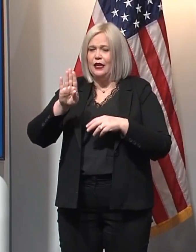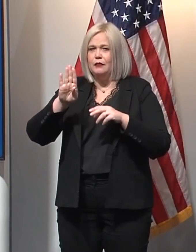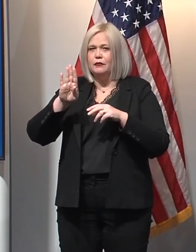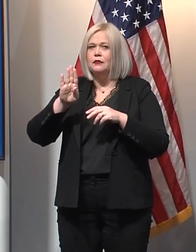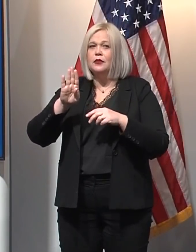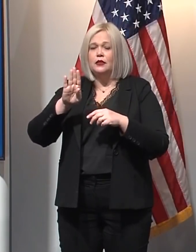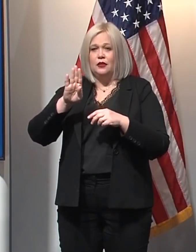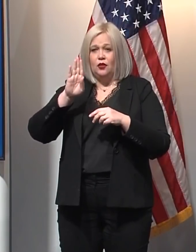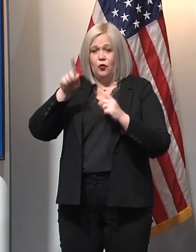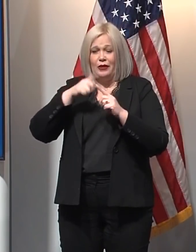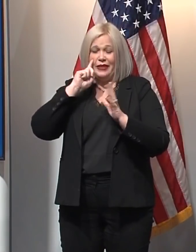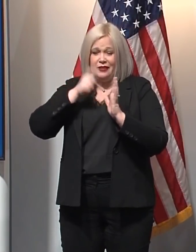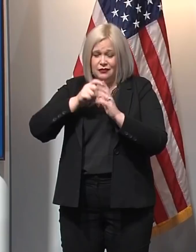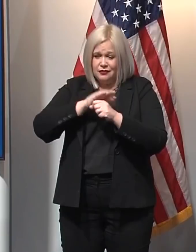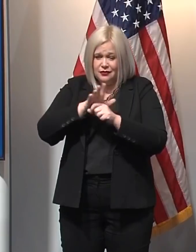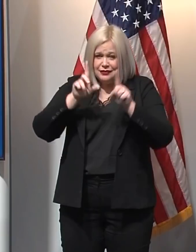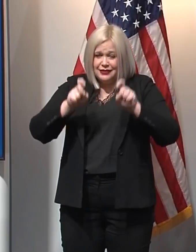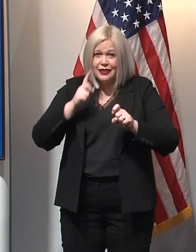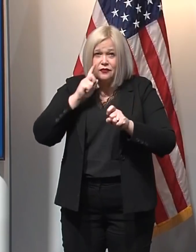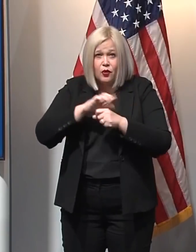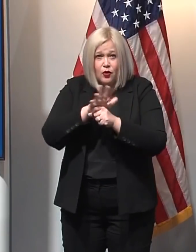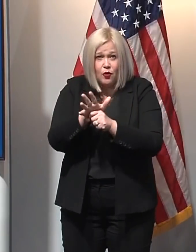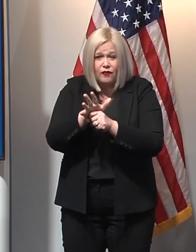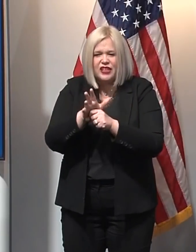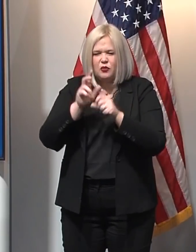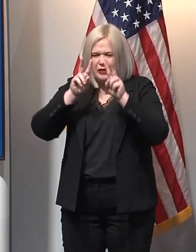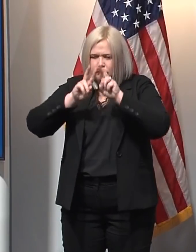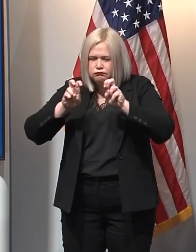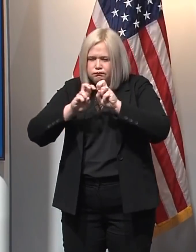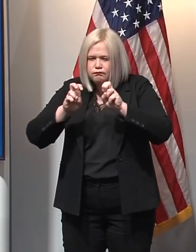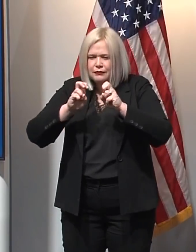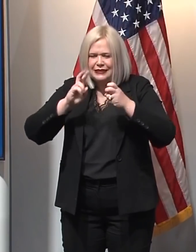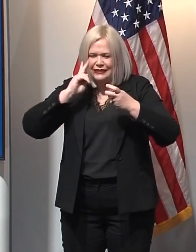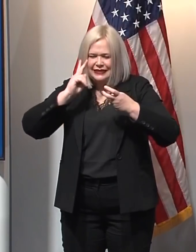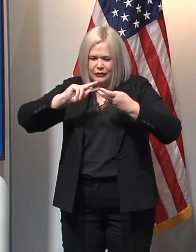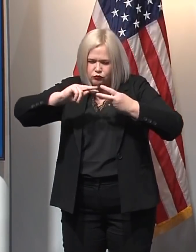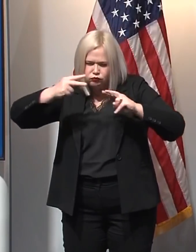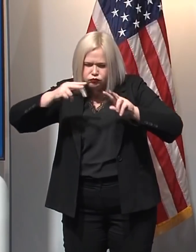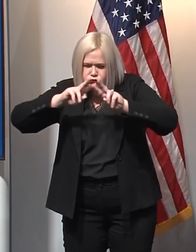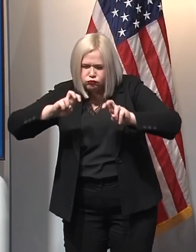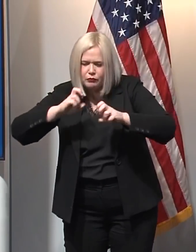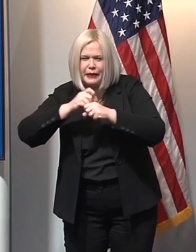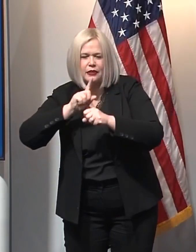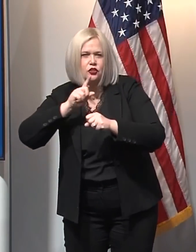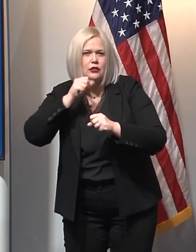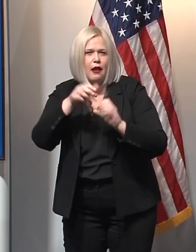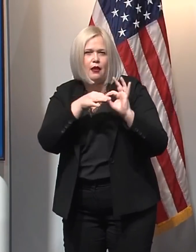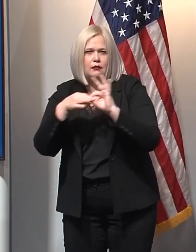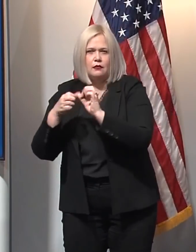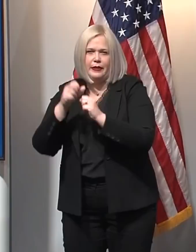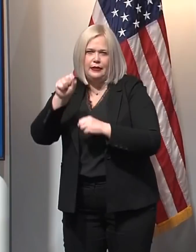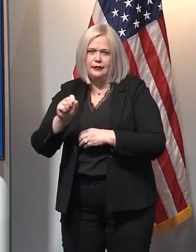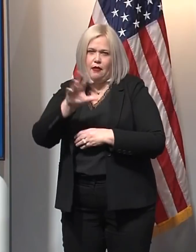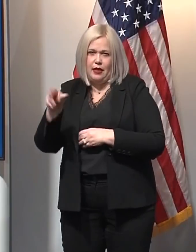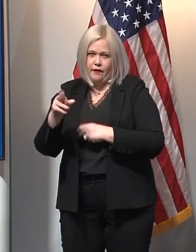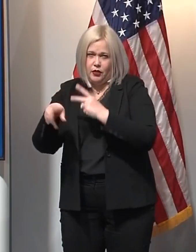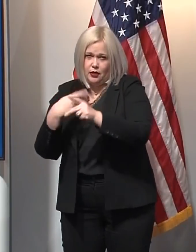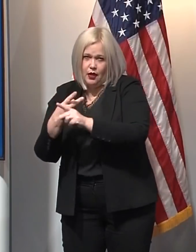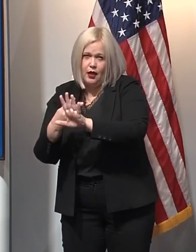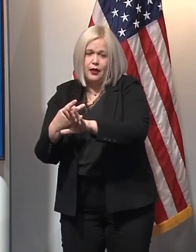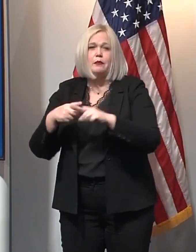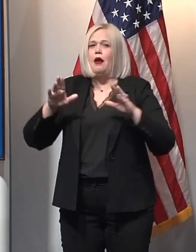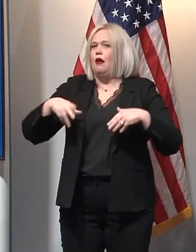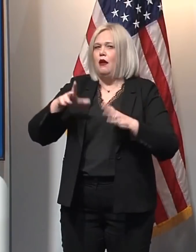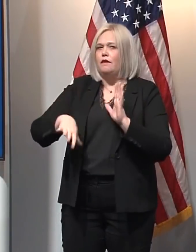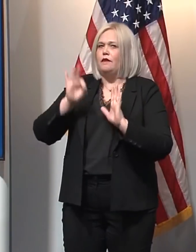do whole genome sequencing for any potential samples that may be that variant, but we have not identified that one as of yet